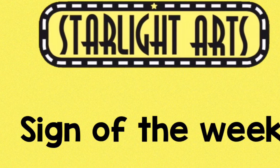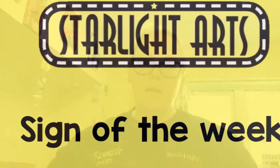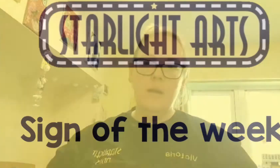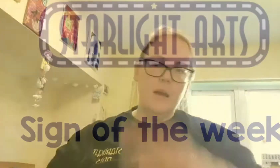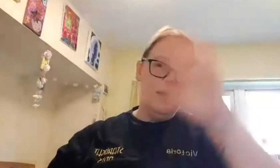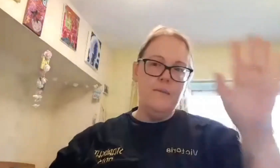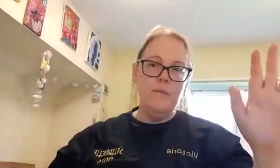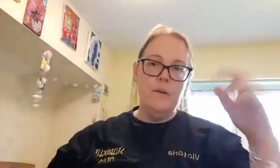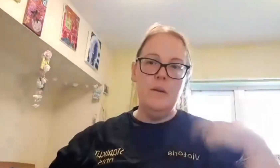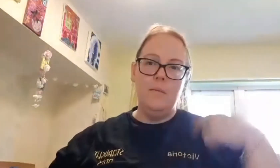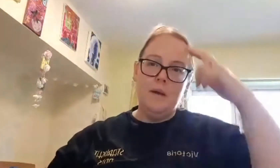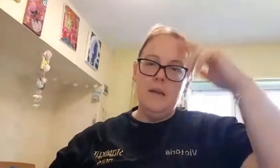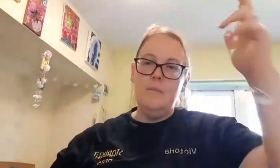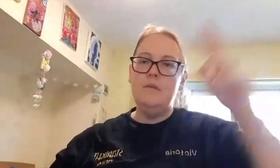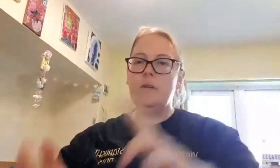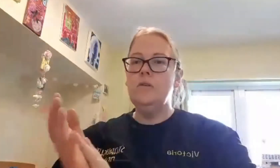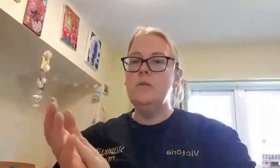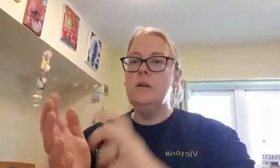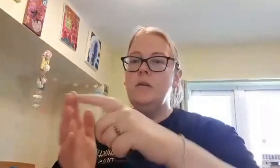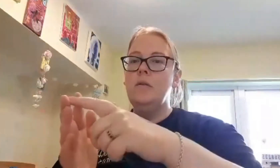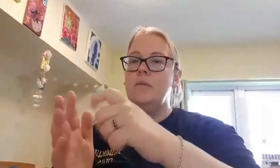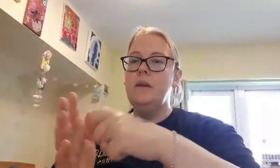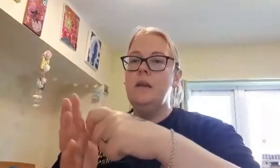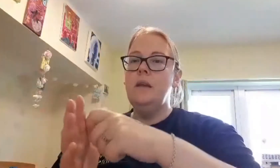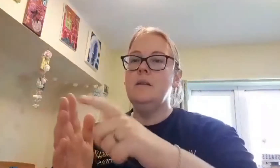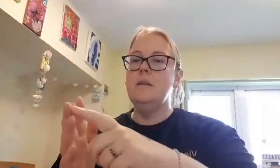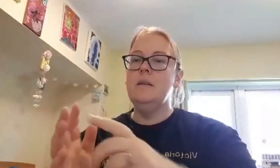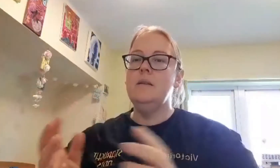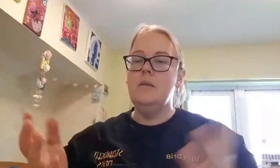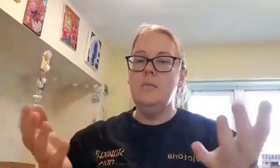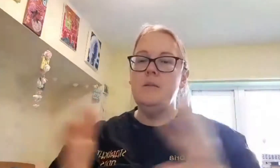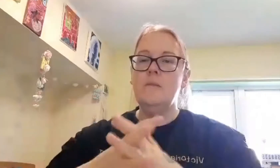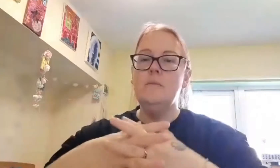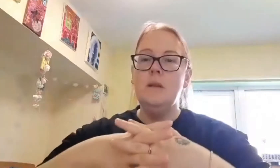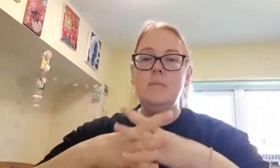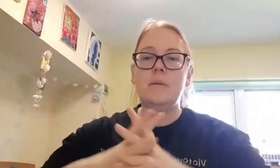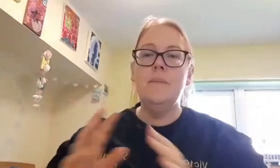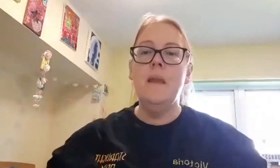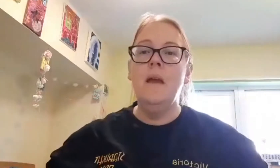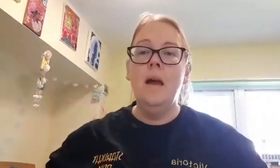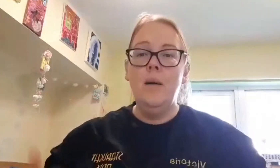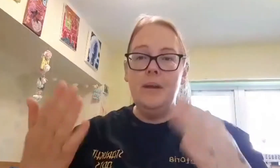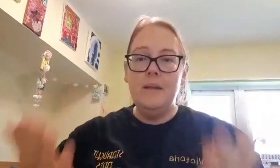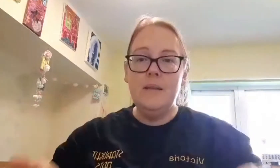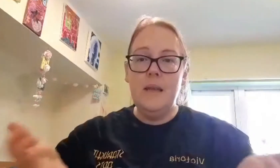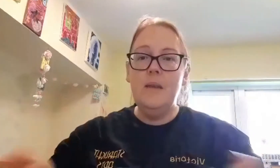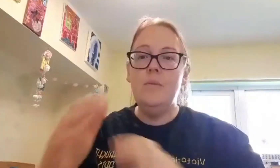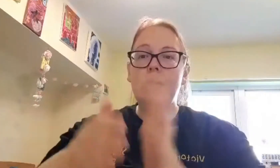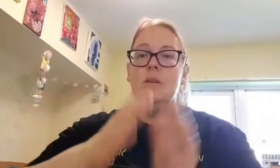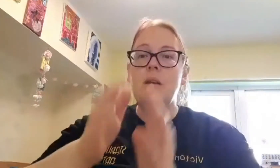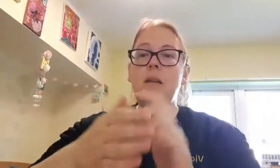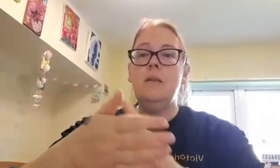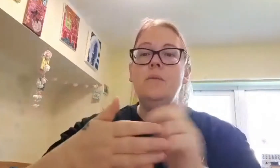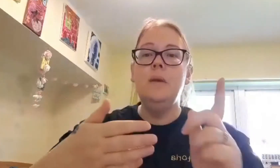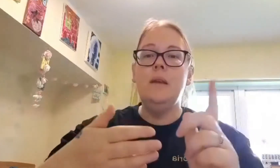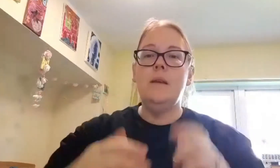Hi everyone, my name is Victoria or Vicky as I like to call myself sometimes. I'm here today with the sign of the week.